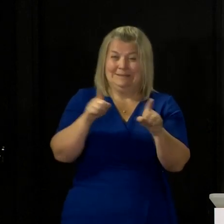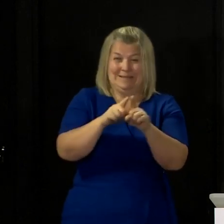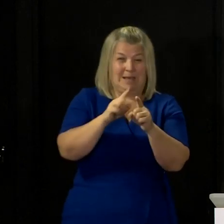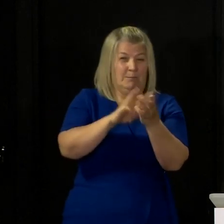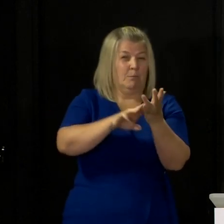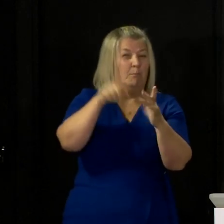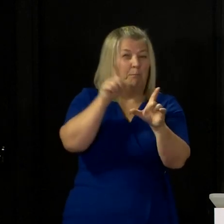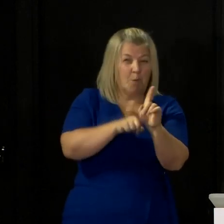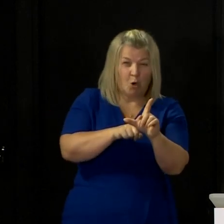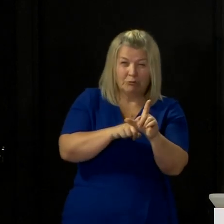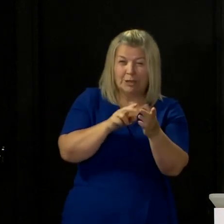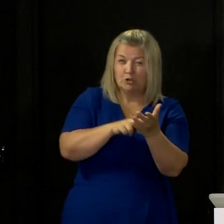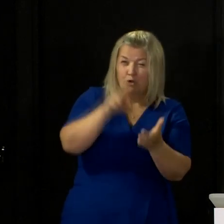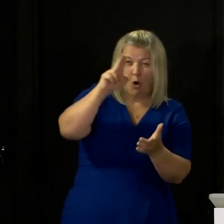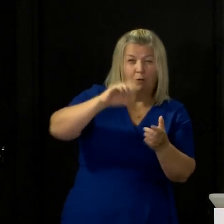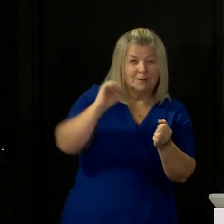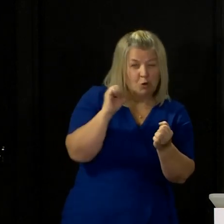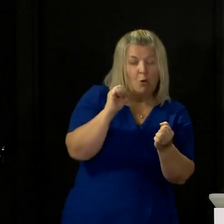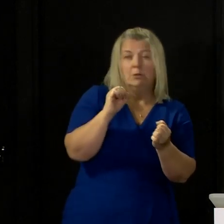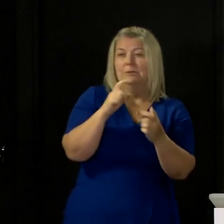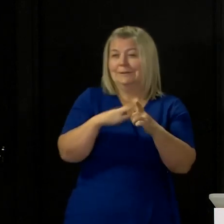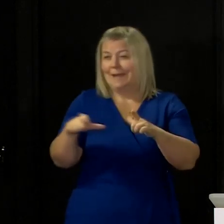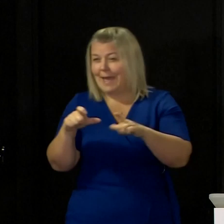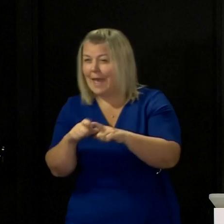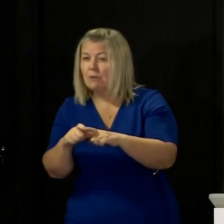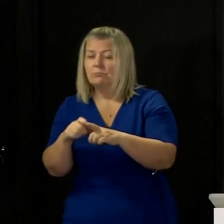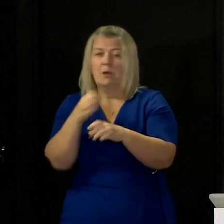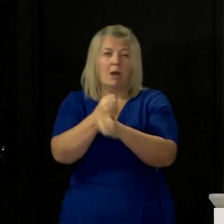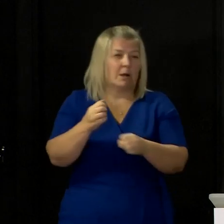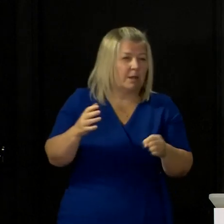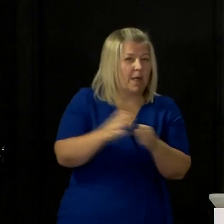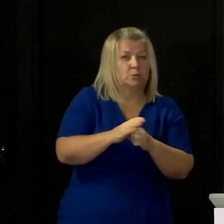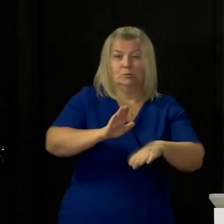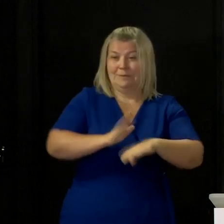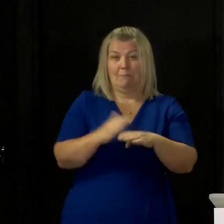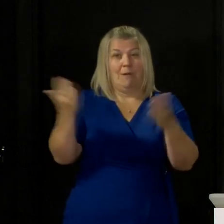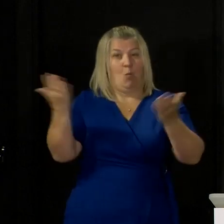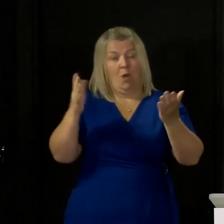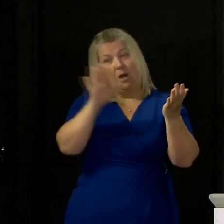is in Edinburgh or Glasgow or any other part of the country Tom Gordon from the Herald